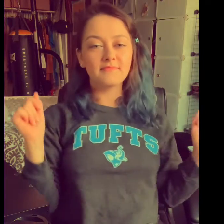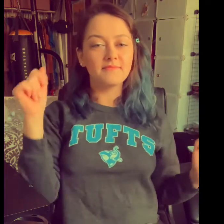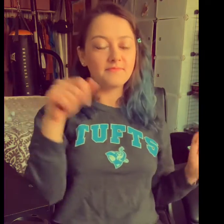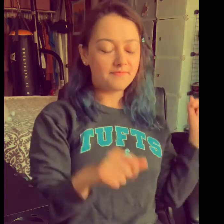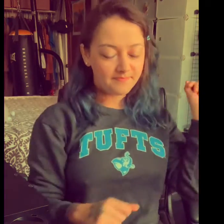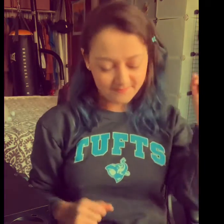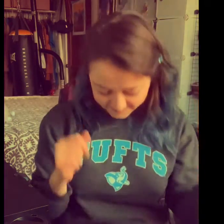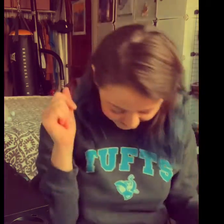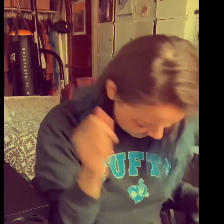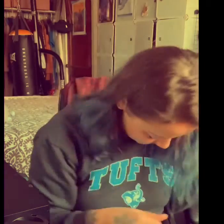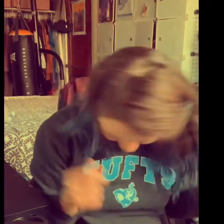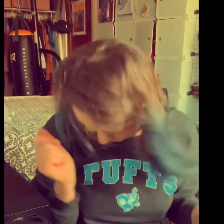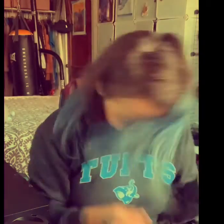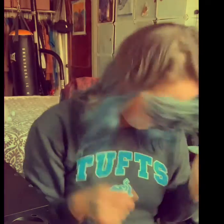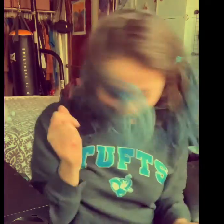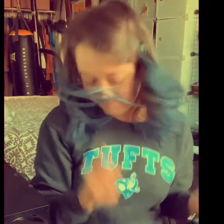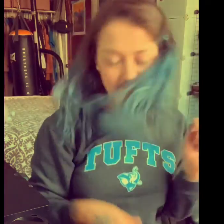oh you you you